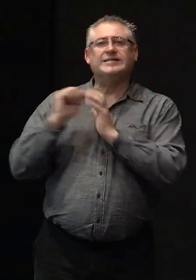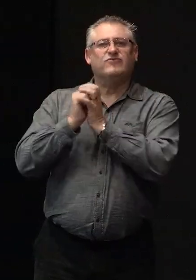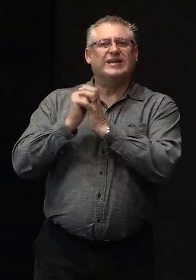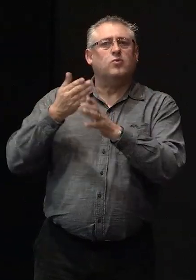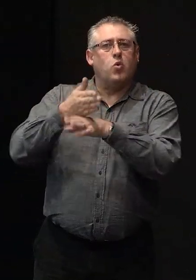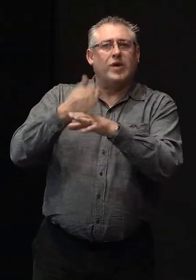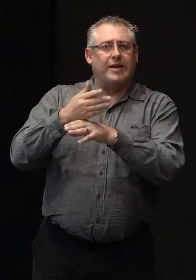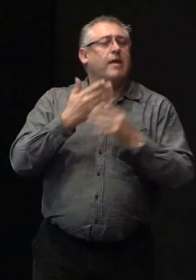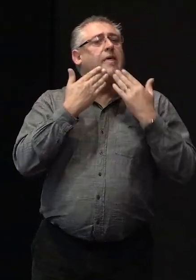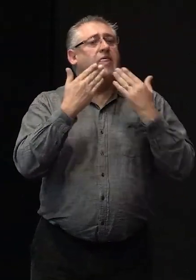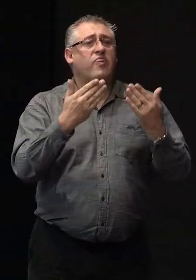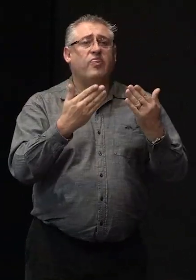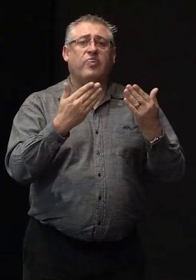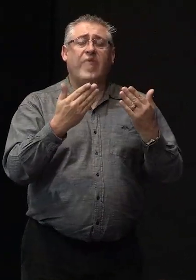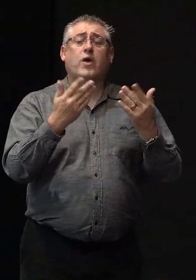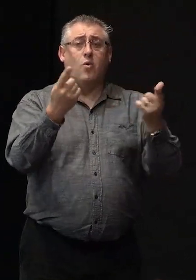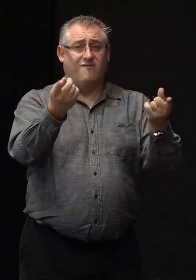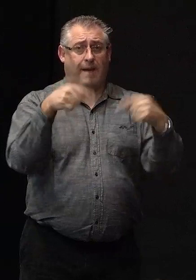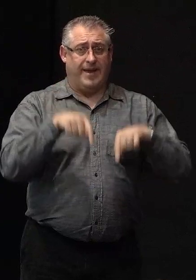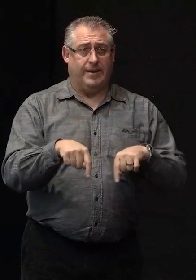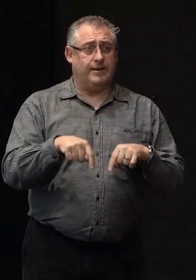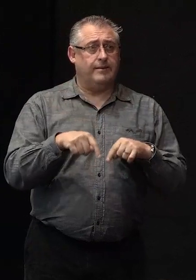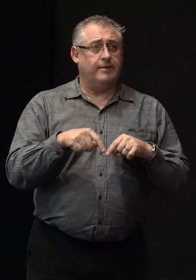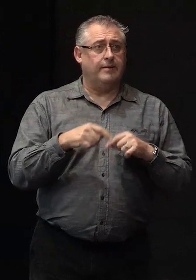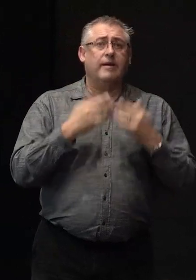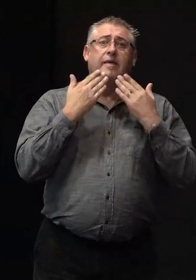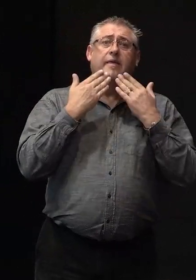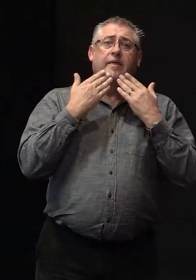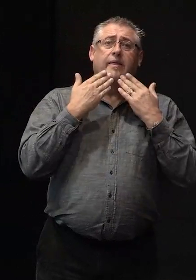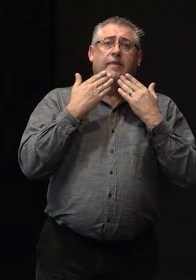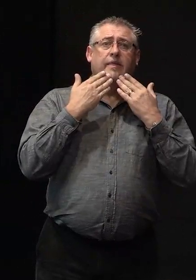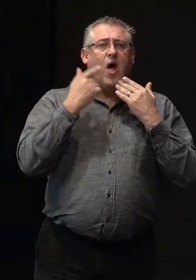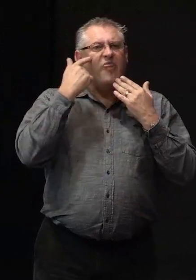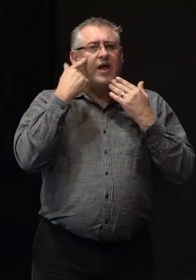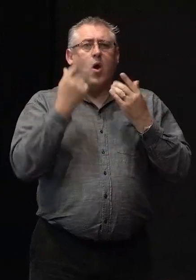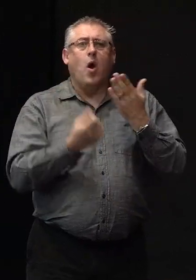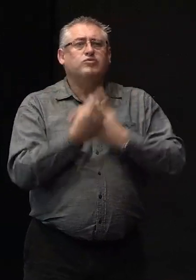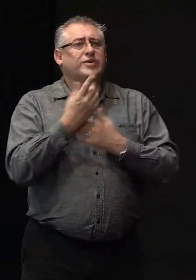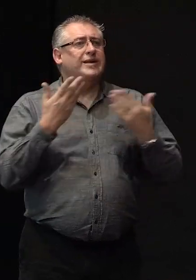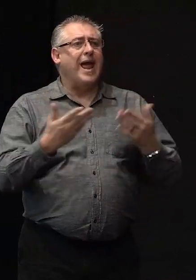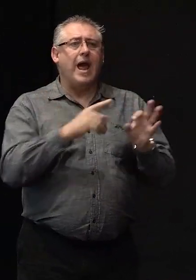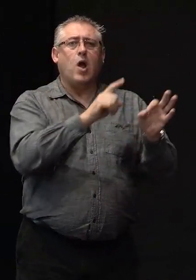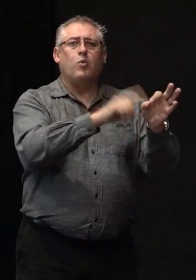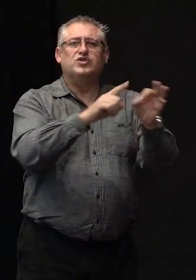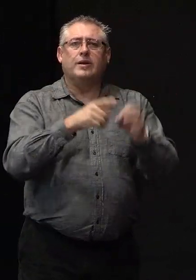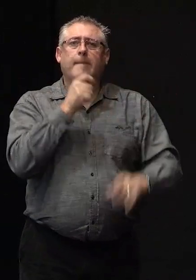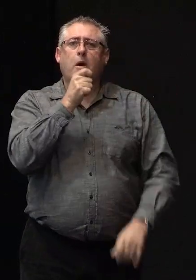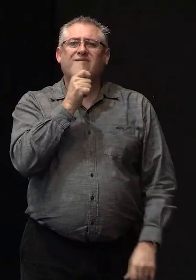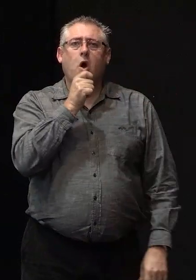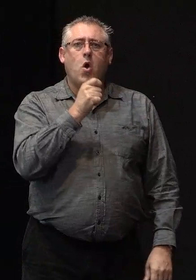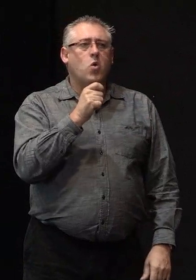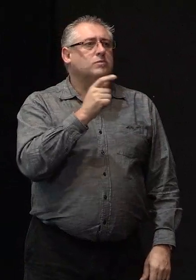thanks for coming I think we've got opportunity for some questions we've got a roving mic so